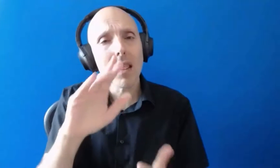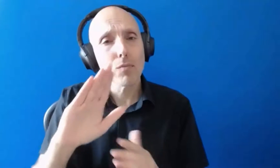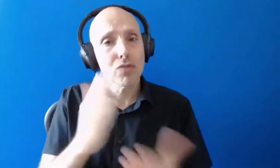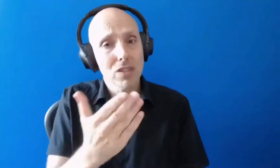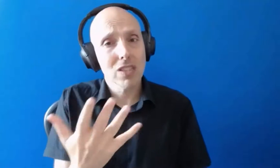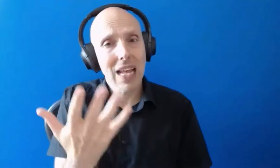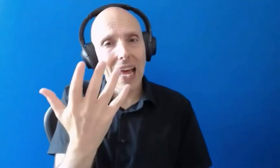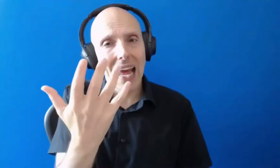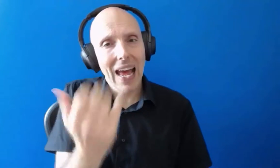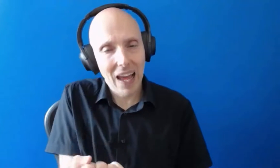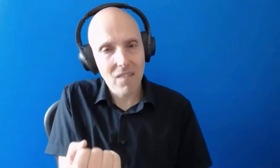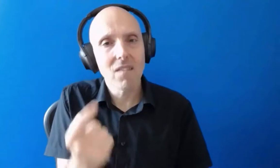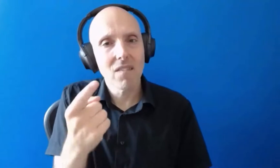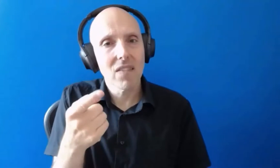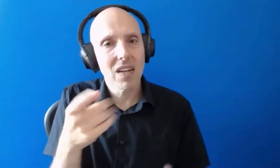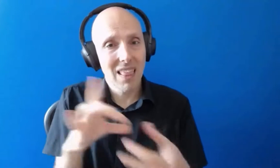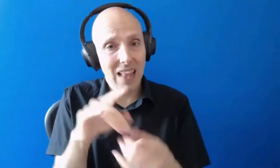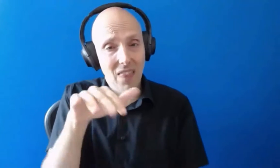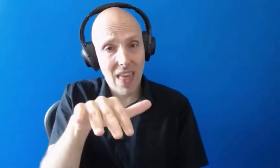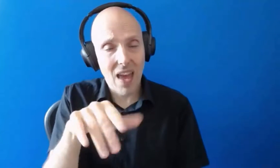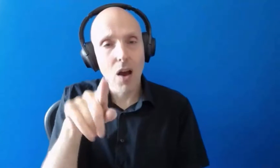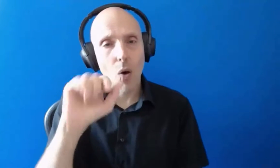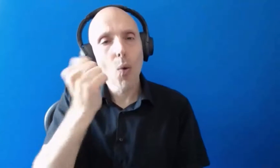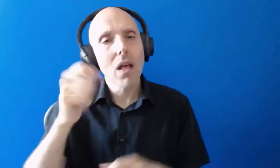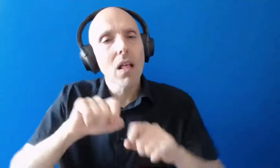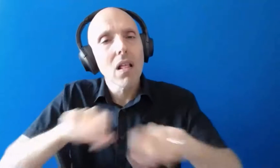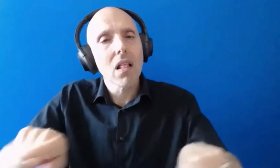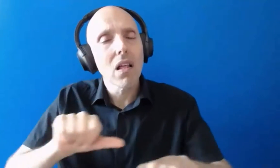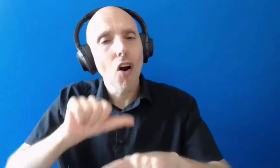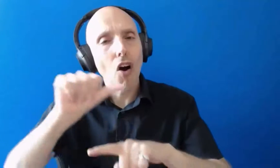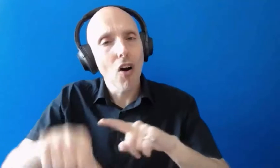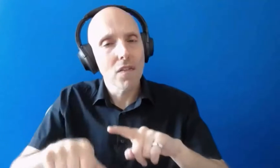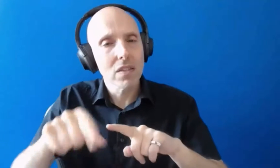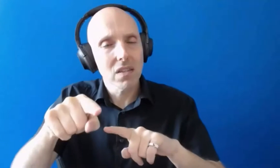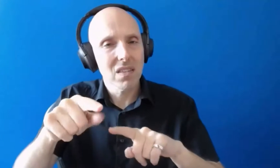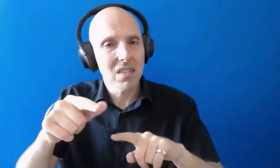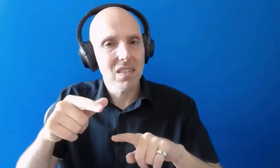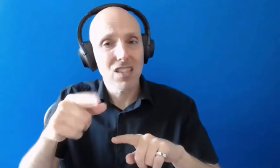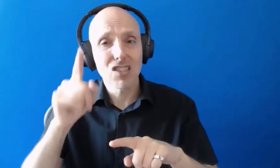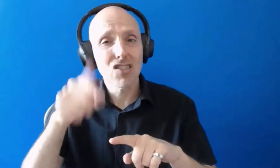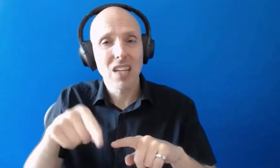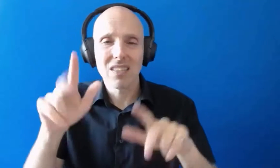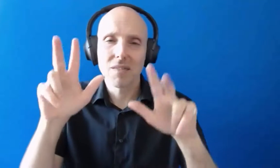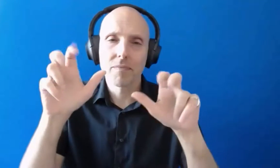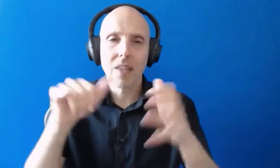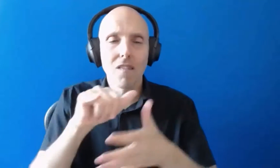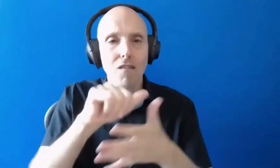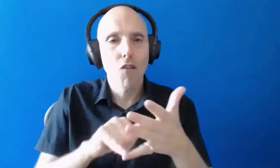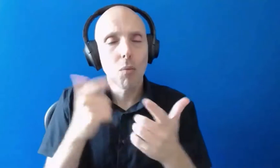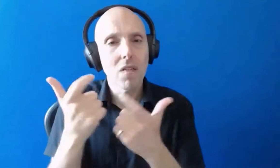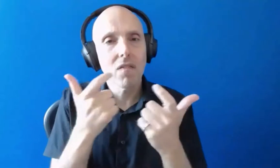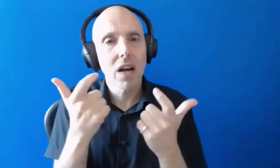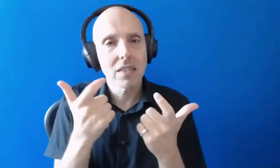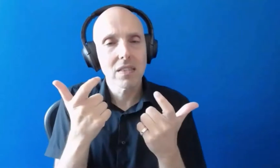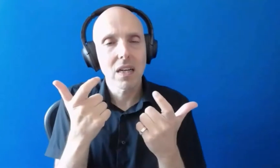available sorry um online following this session um it's just a form finder so it's um a few multiple points